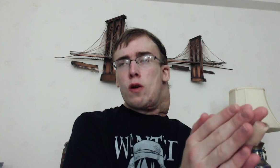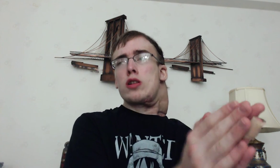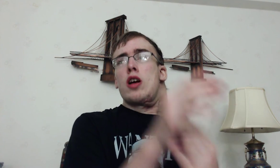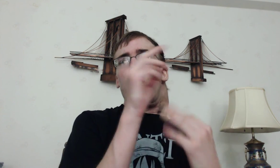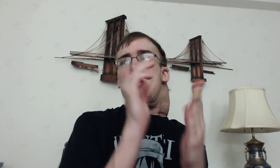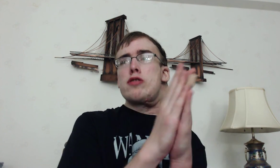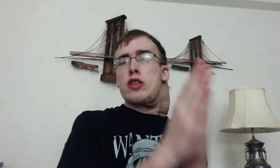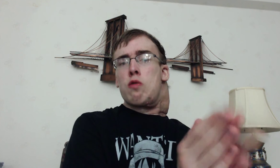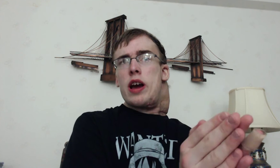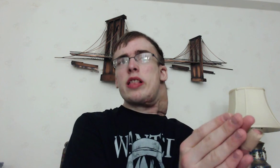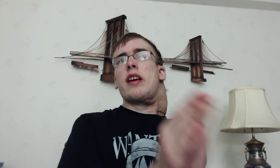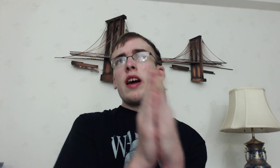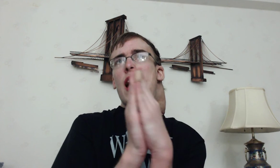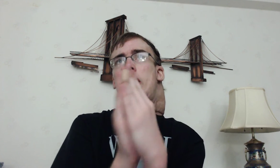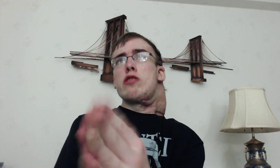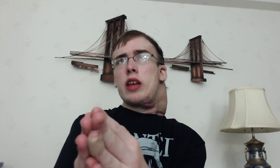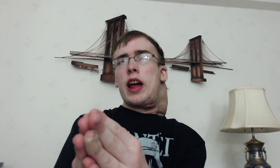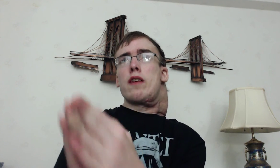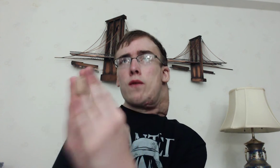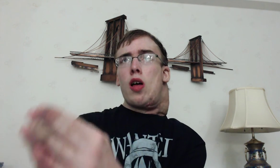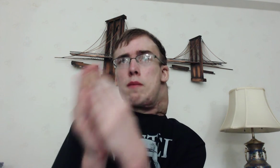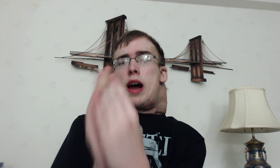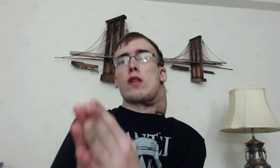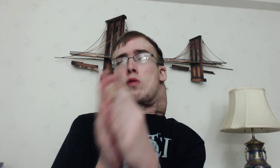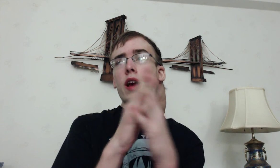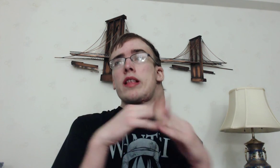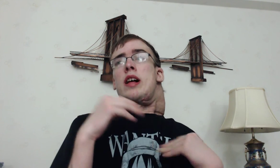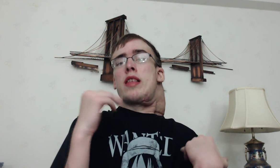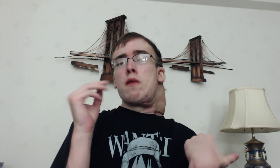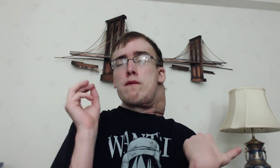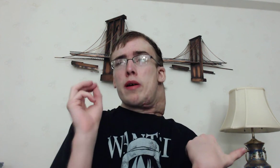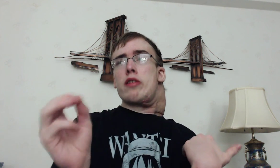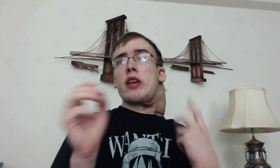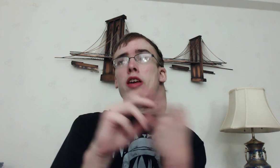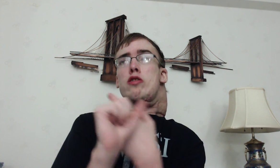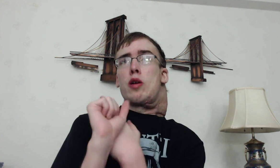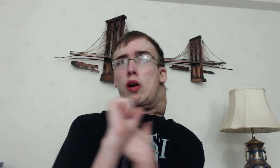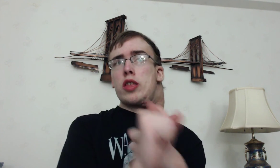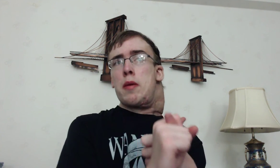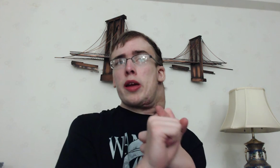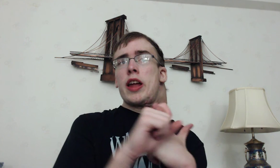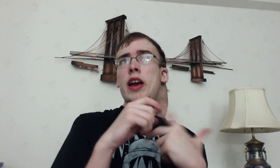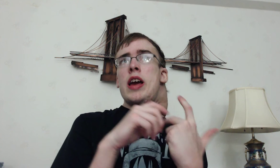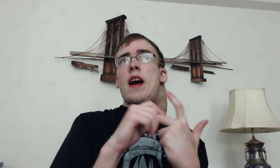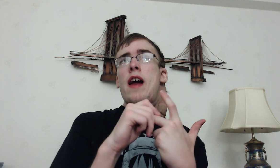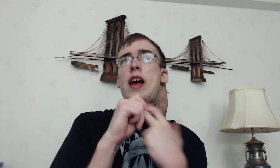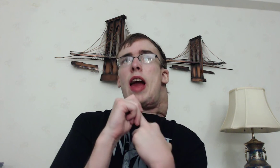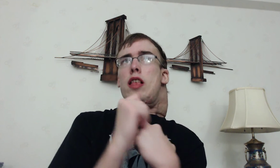He used it twice And he used it in a full on battle twice That was very interesting He used it once in the beginning And then after